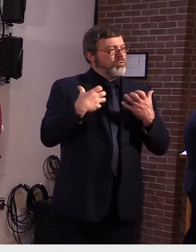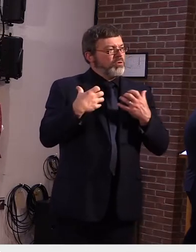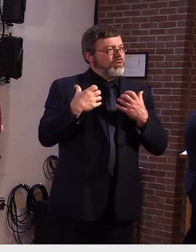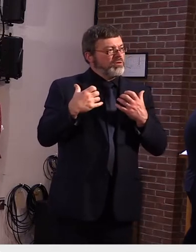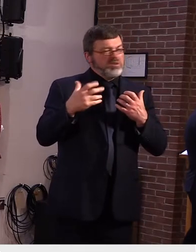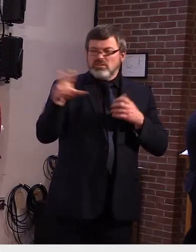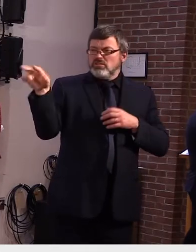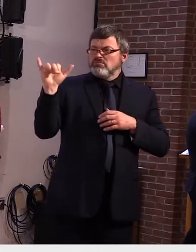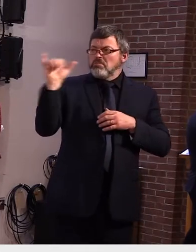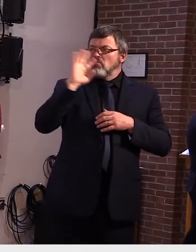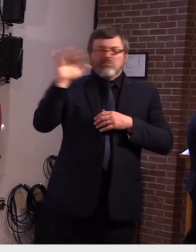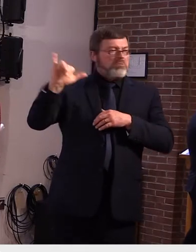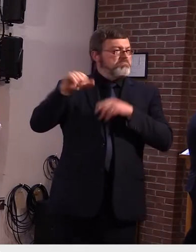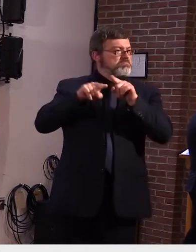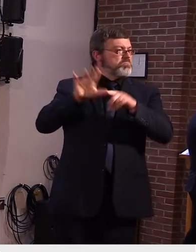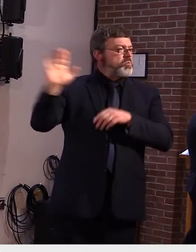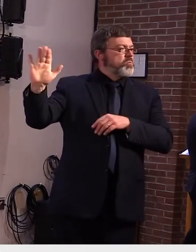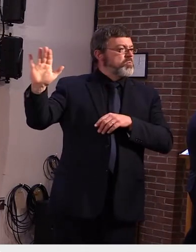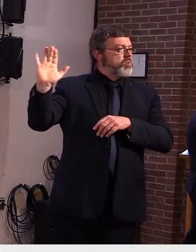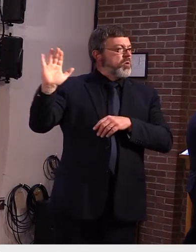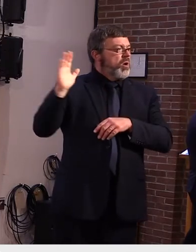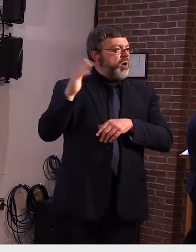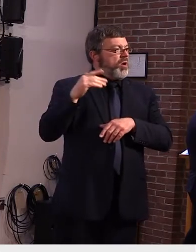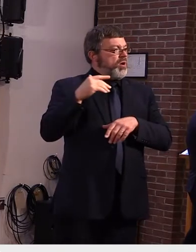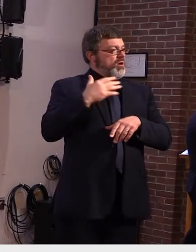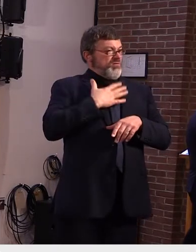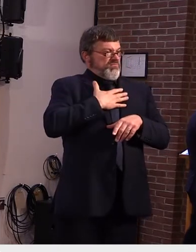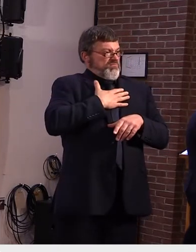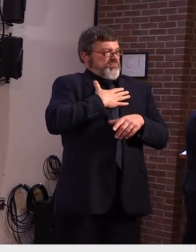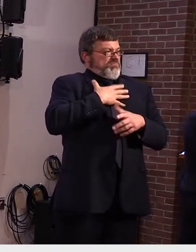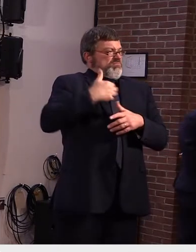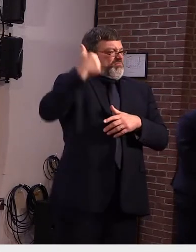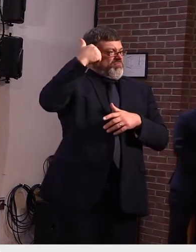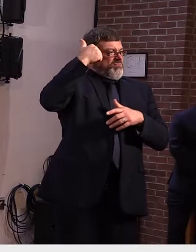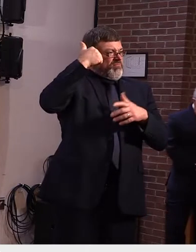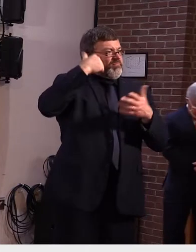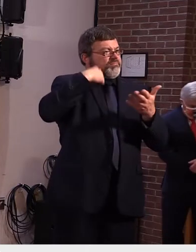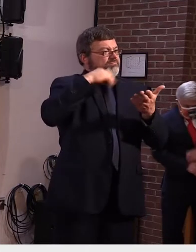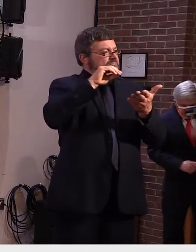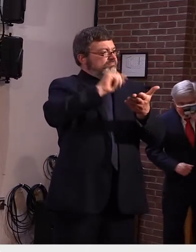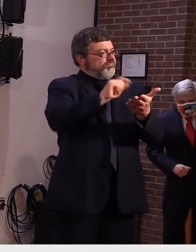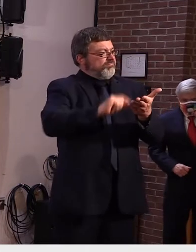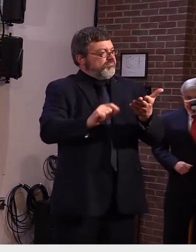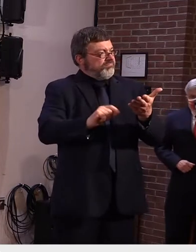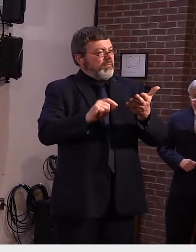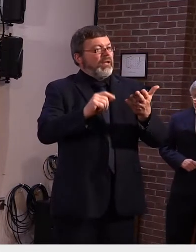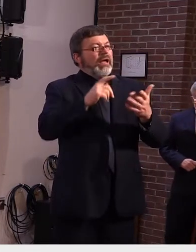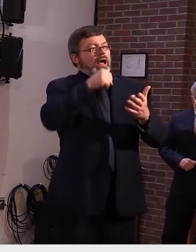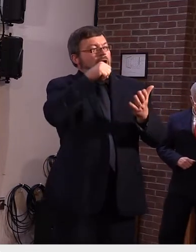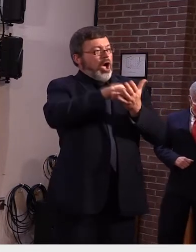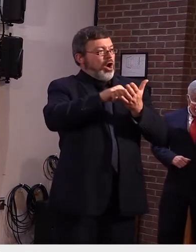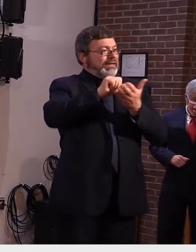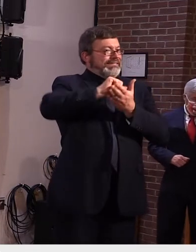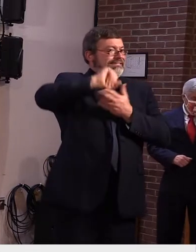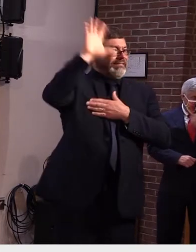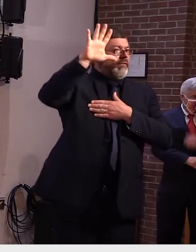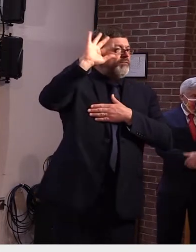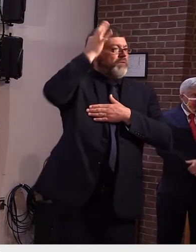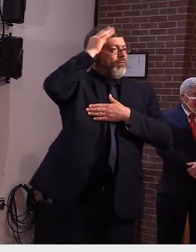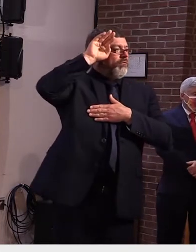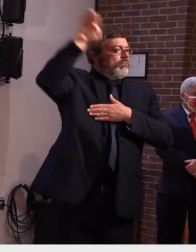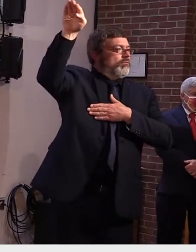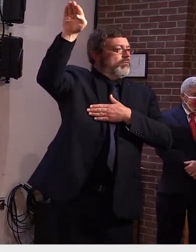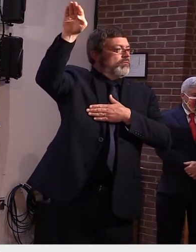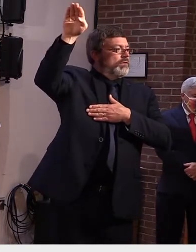the our congressional delegation did write a formal letter and impressed upon uh secretary scalia with the u.s department of